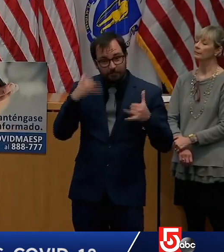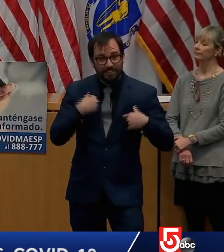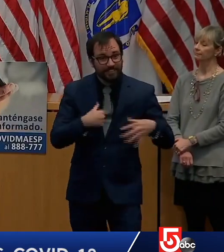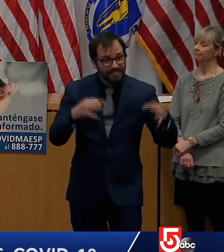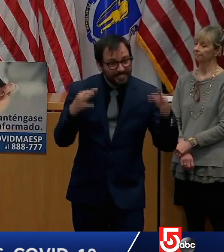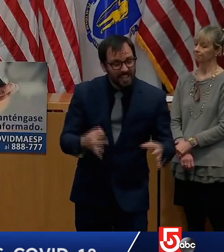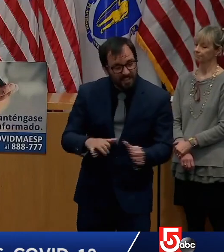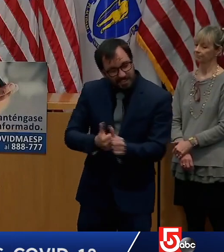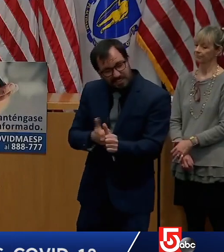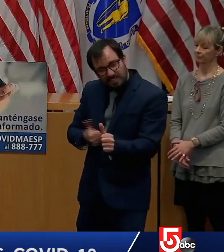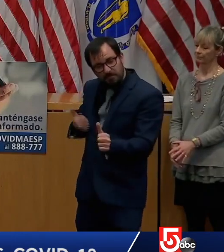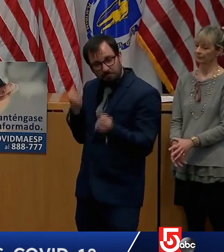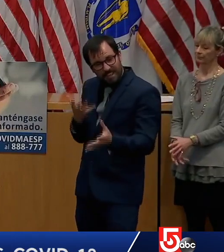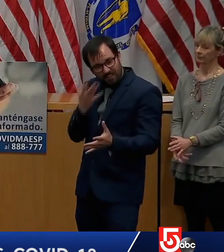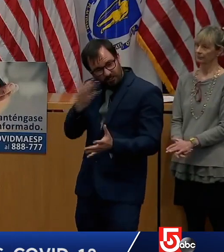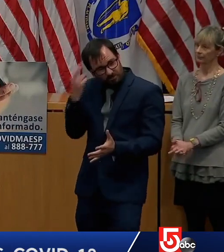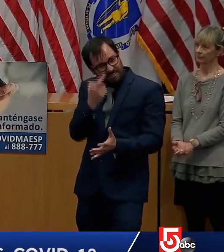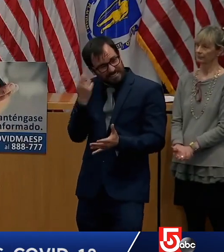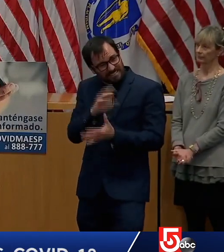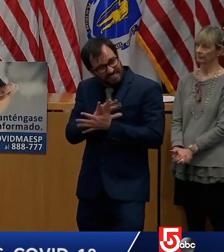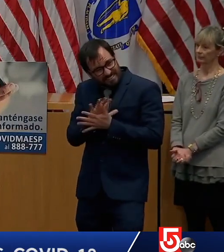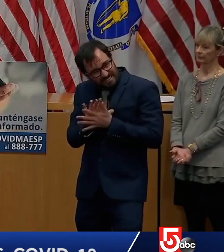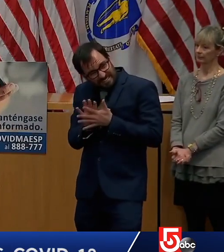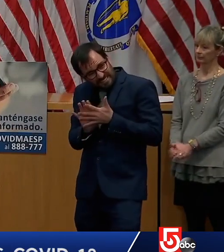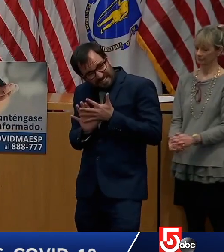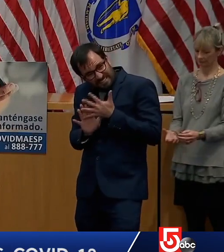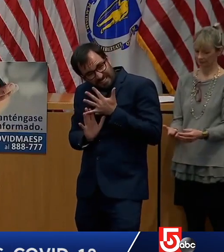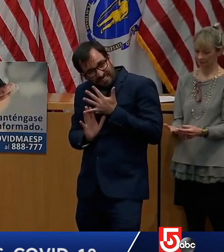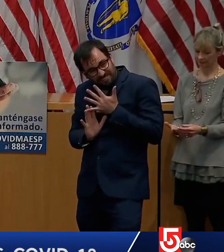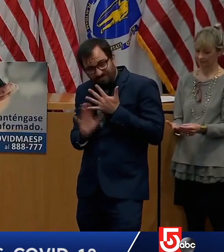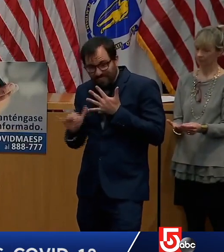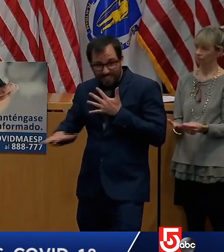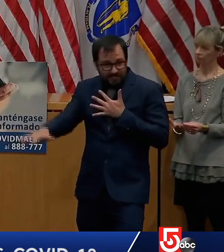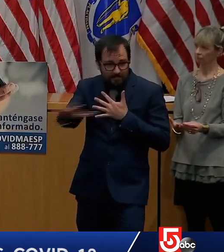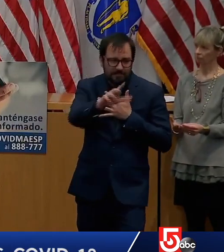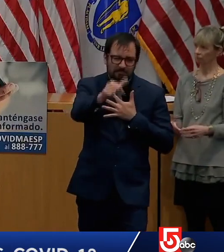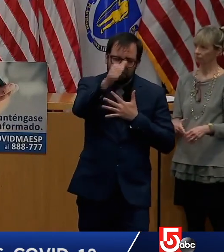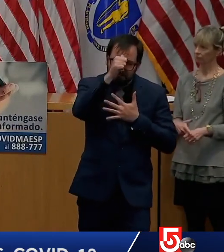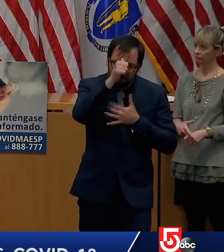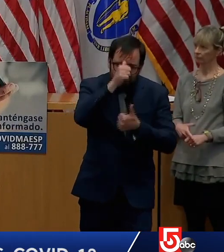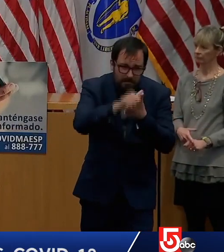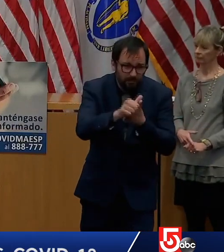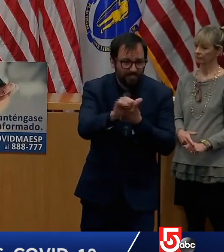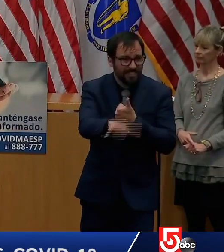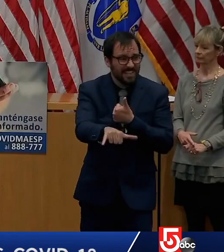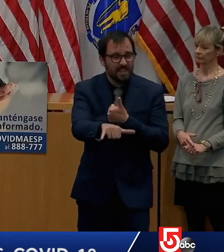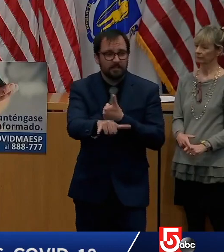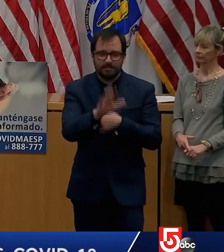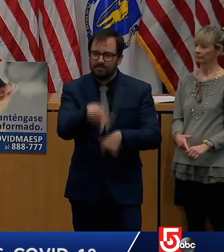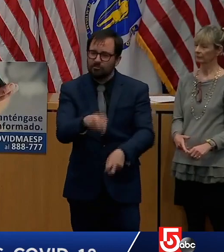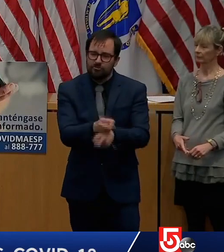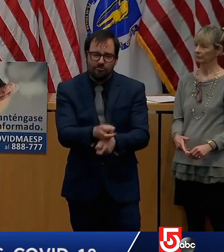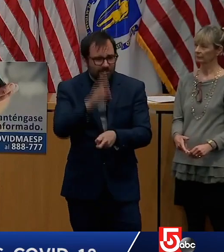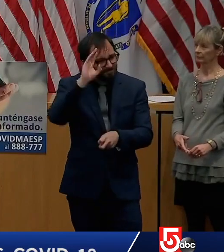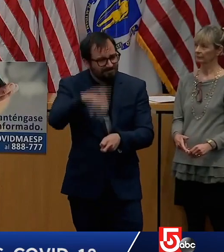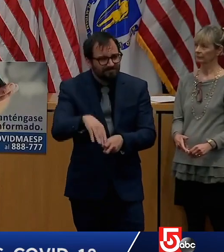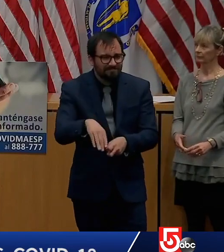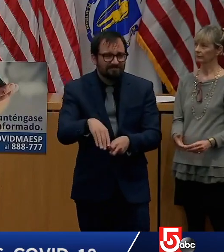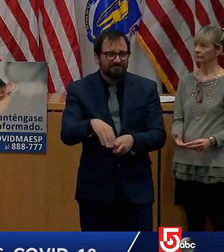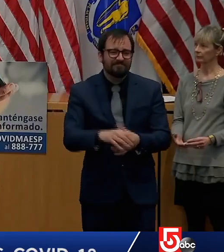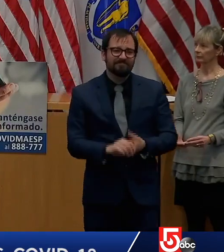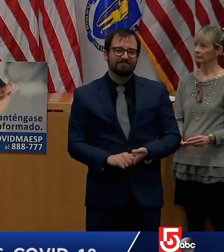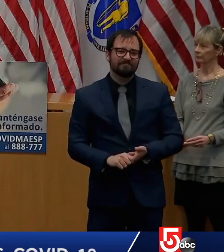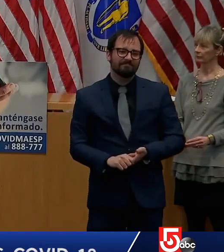that. Okay. And the last thing we should do is give this insidious and somewhat invisible virus the